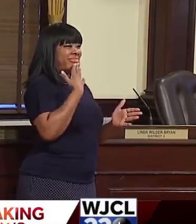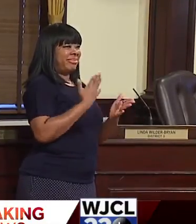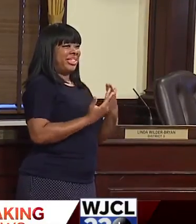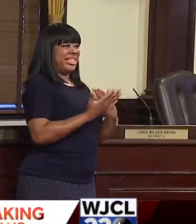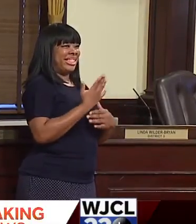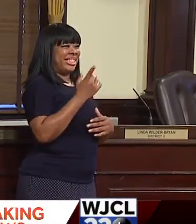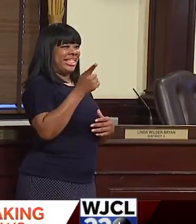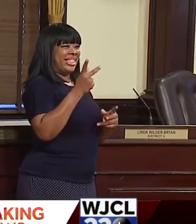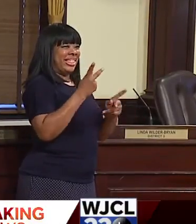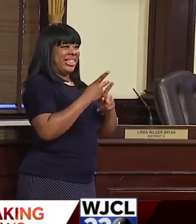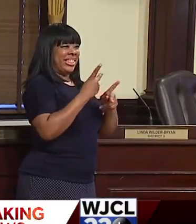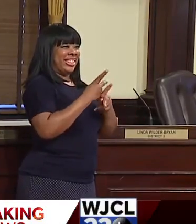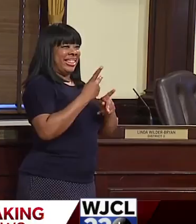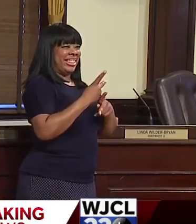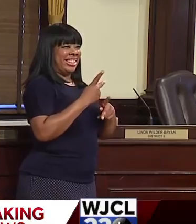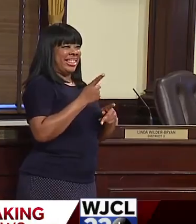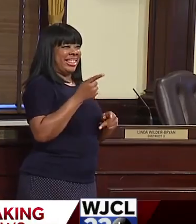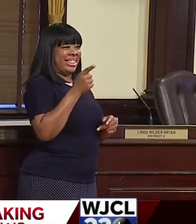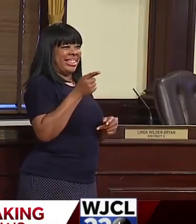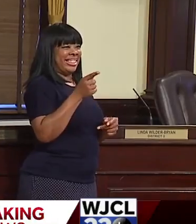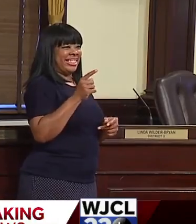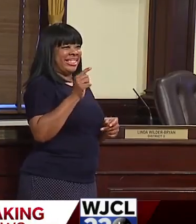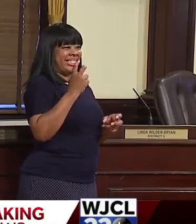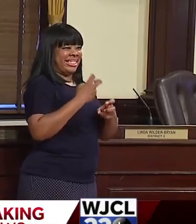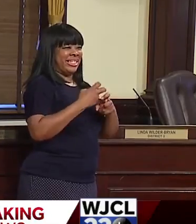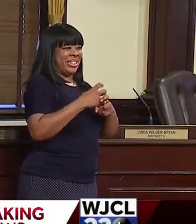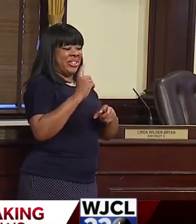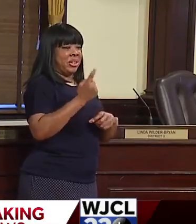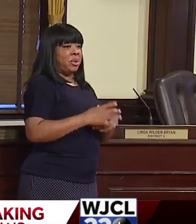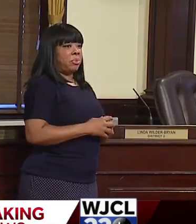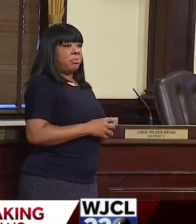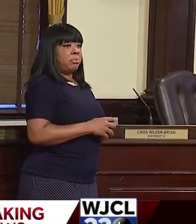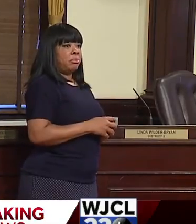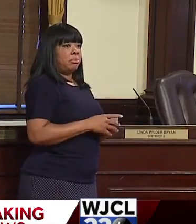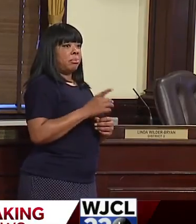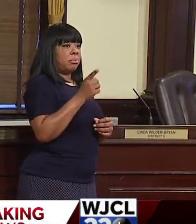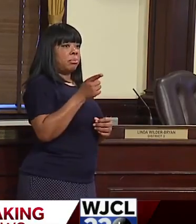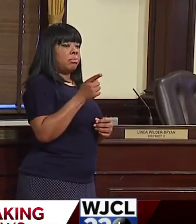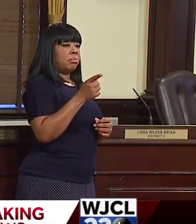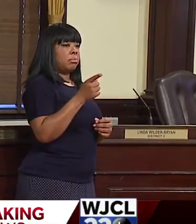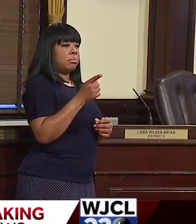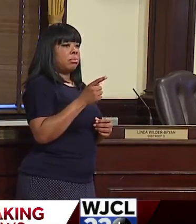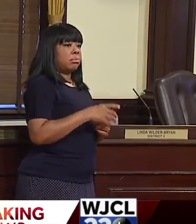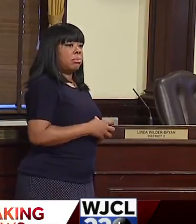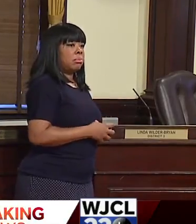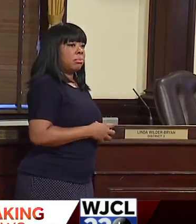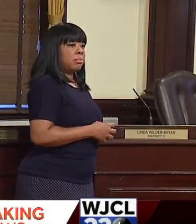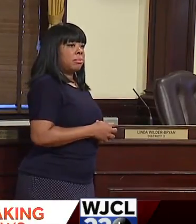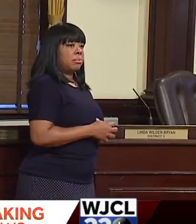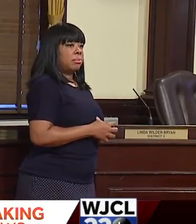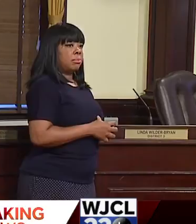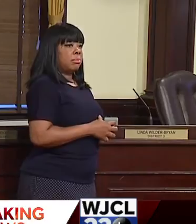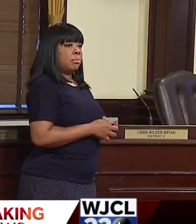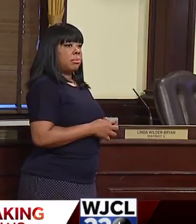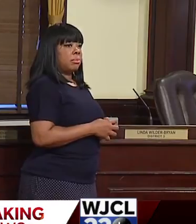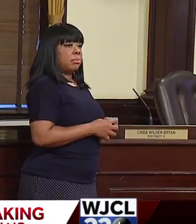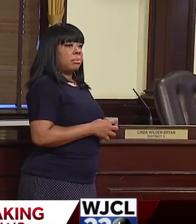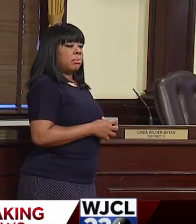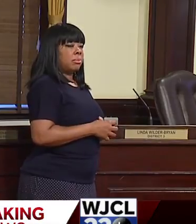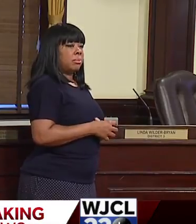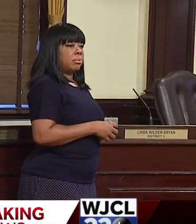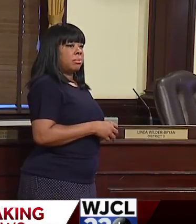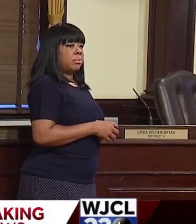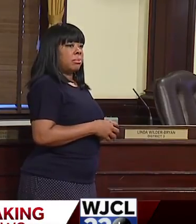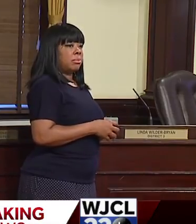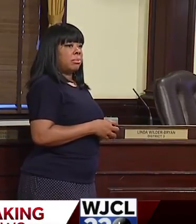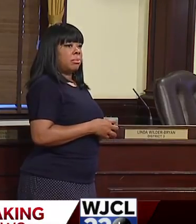We figured we go hard. We go the hardest first. Okay. Can you examine a little bit on some of your concerns that